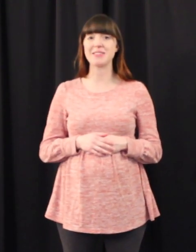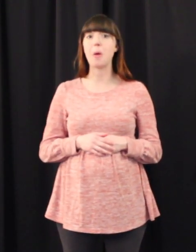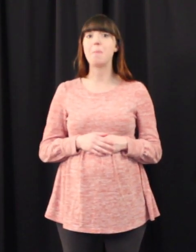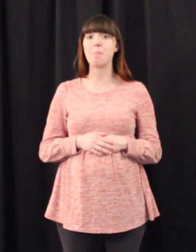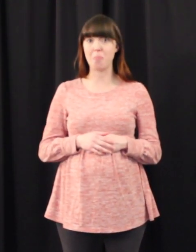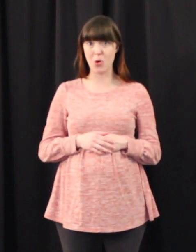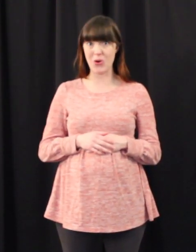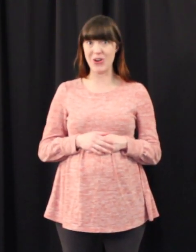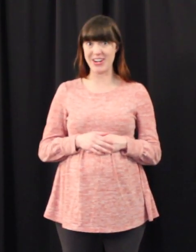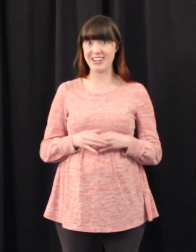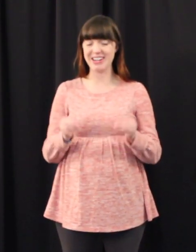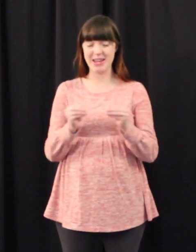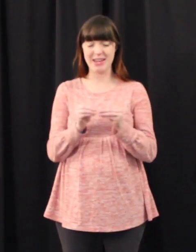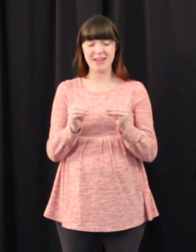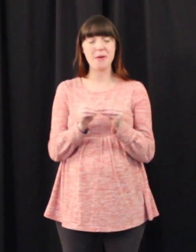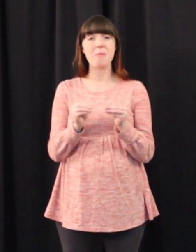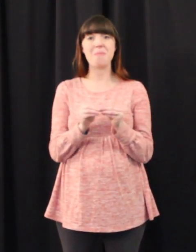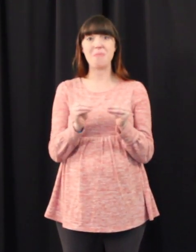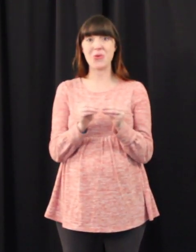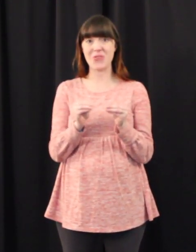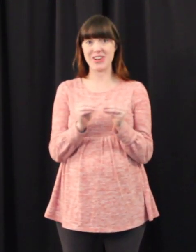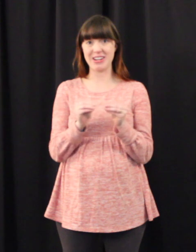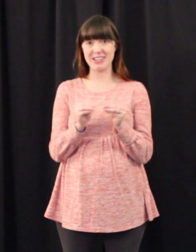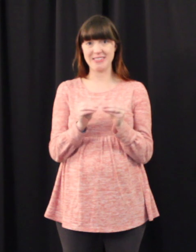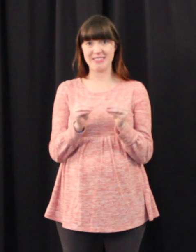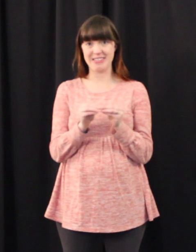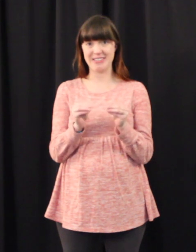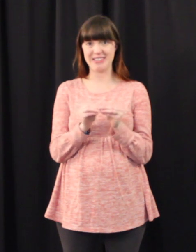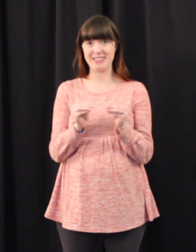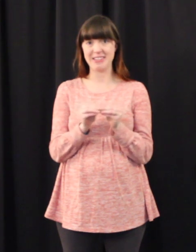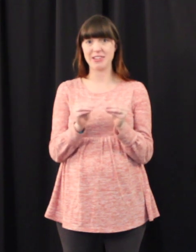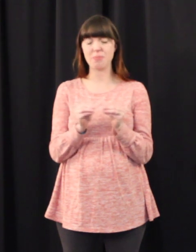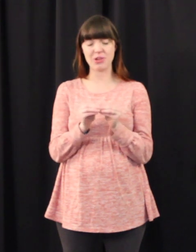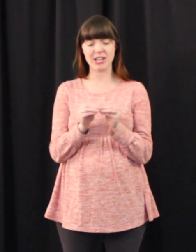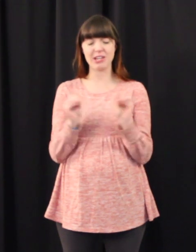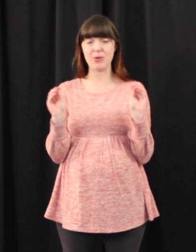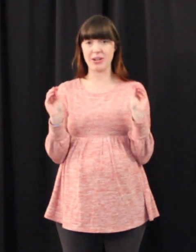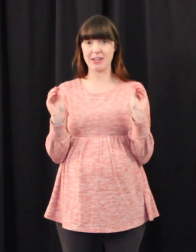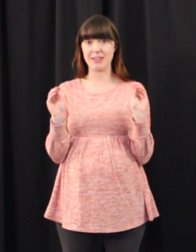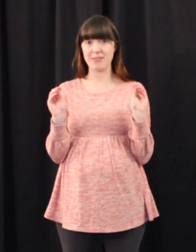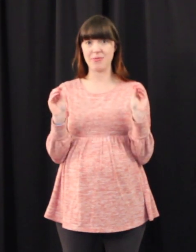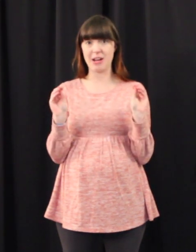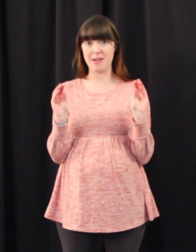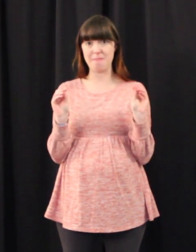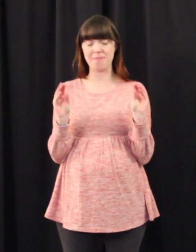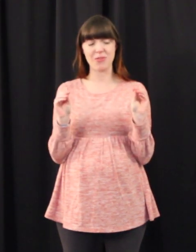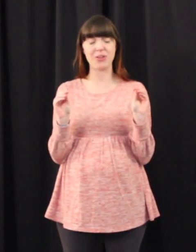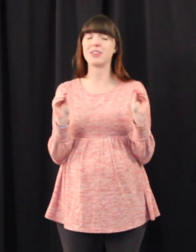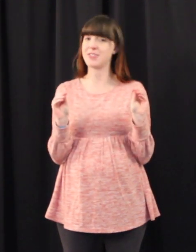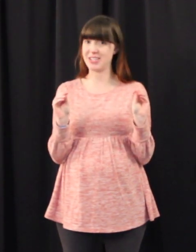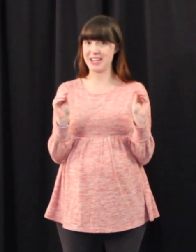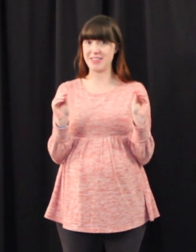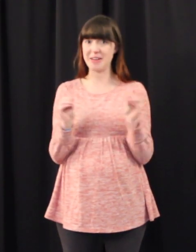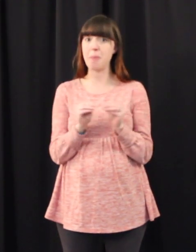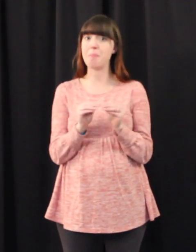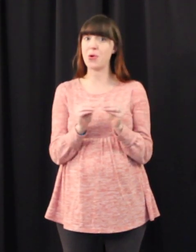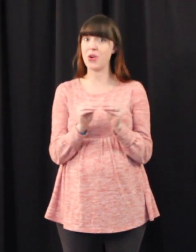more more you're bringing your fingers together more